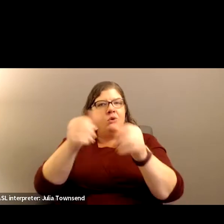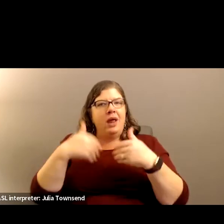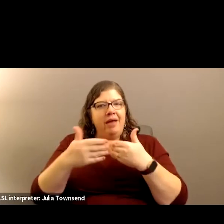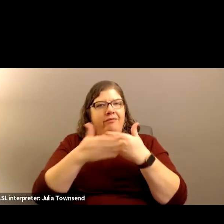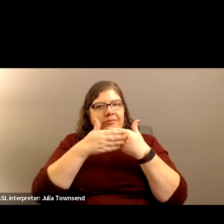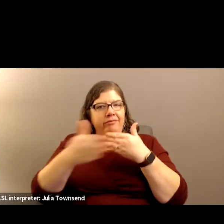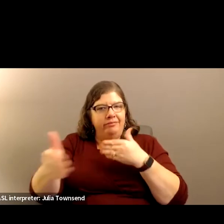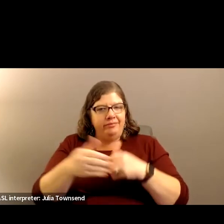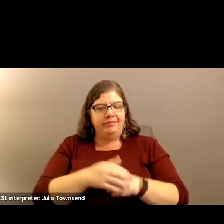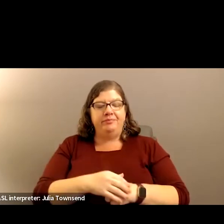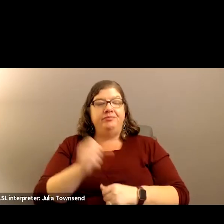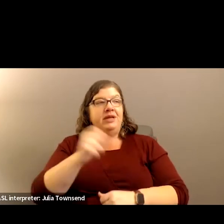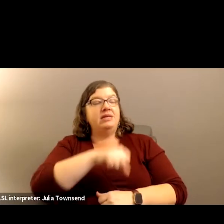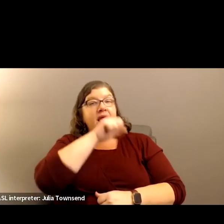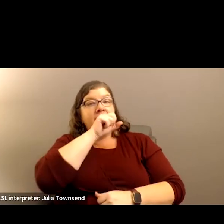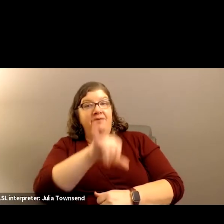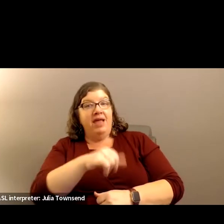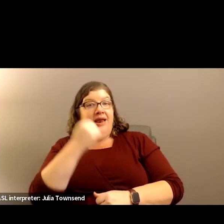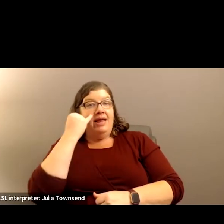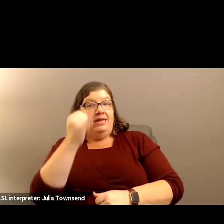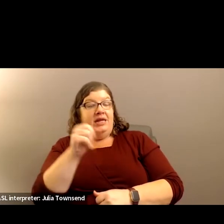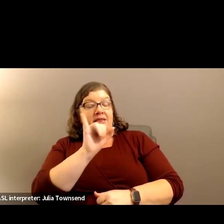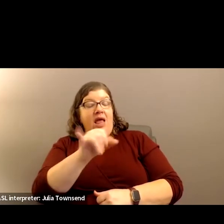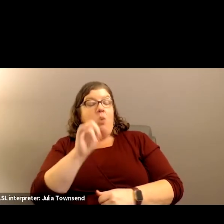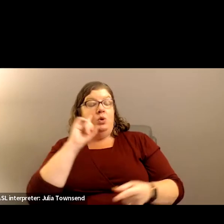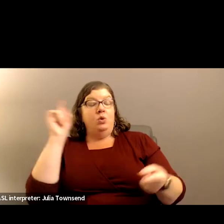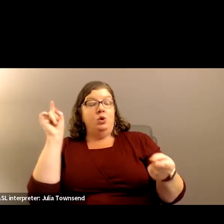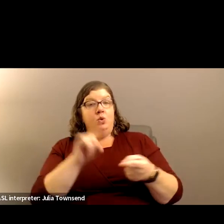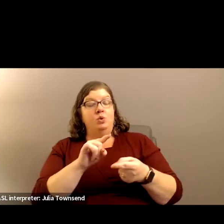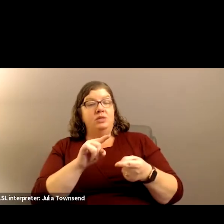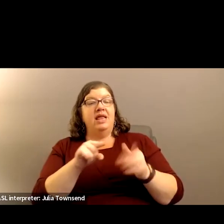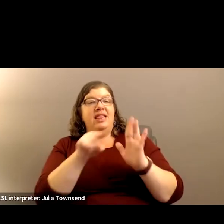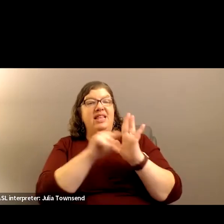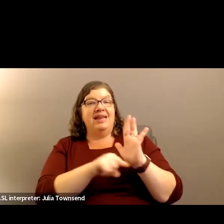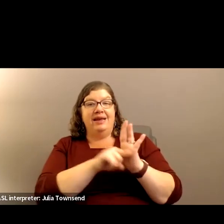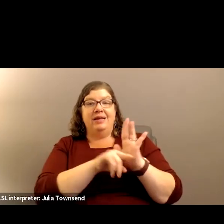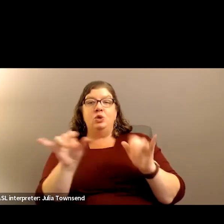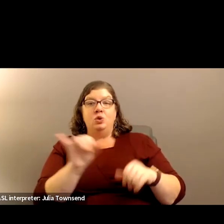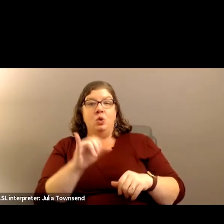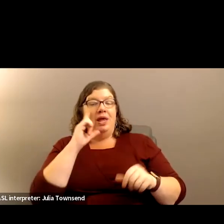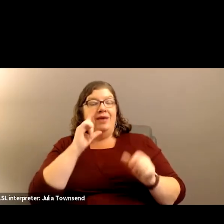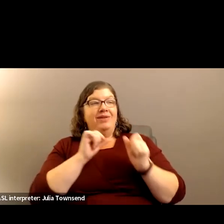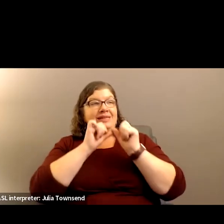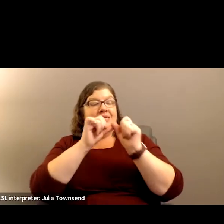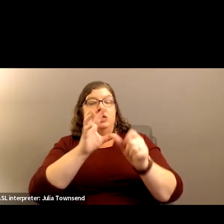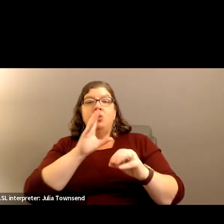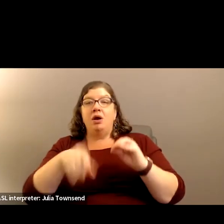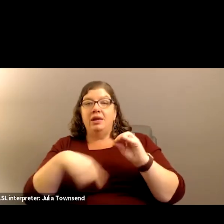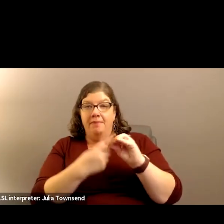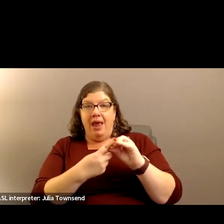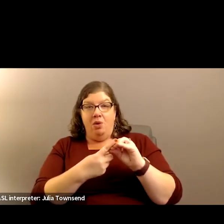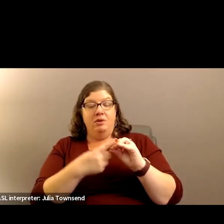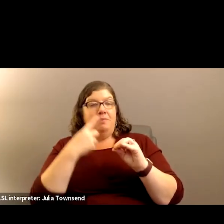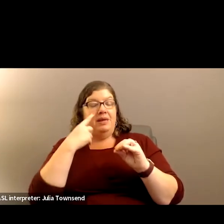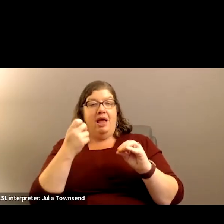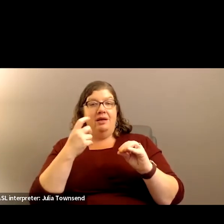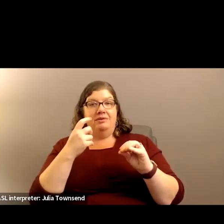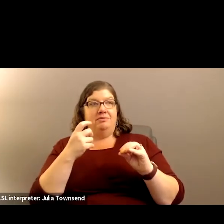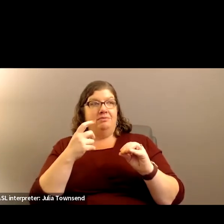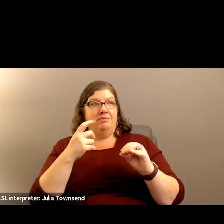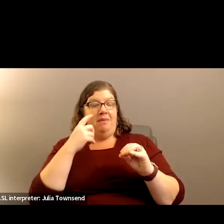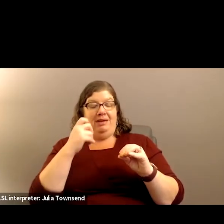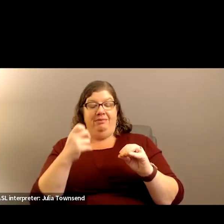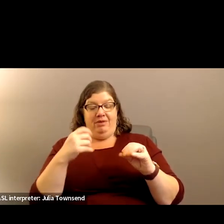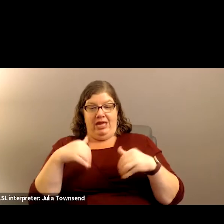Yeah, and I love that idea. think that would also reduce the stigma in the first place when it's consistently talked about since they're two